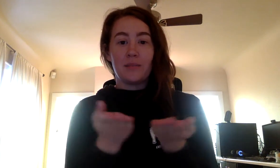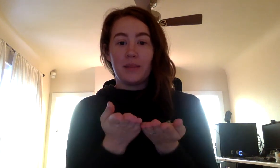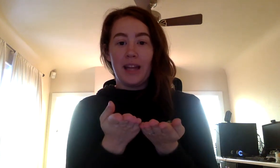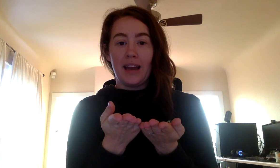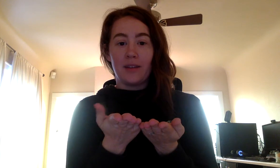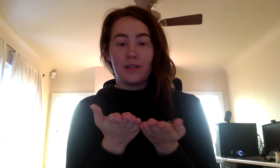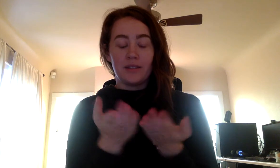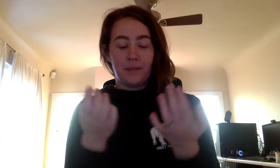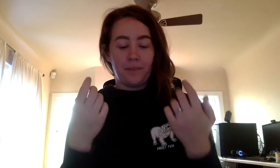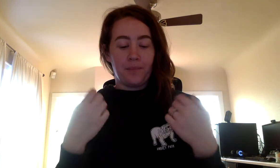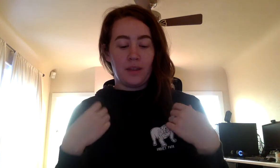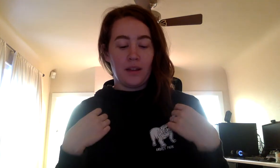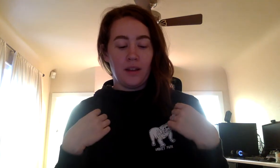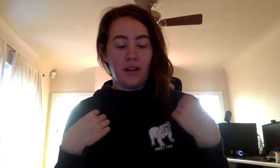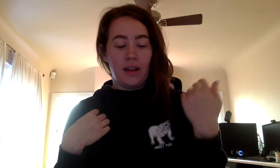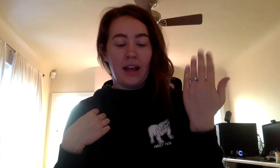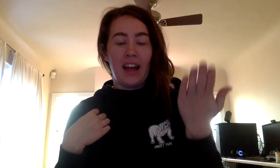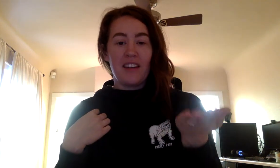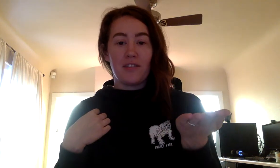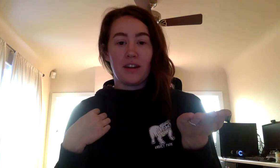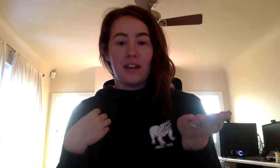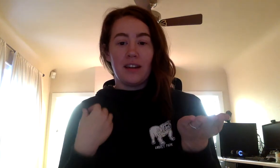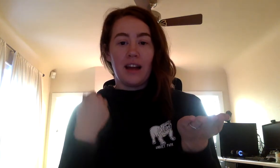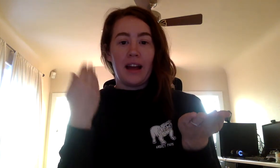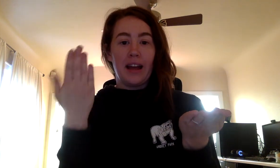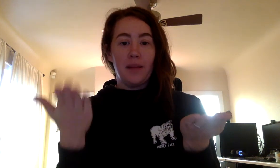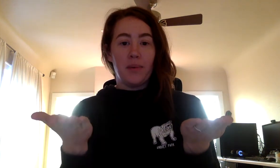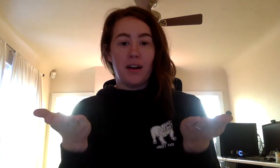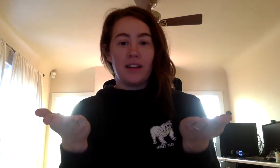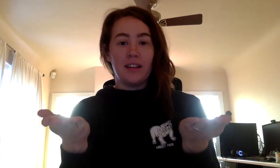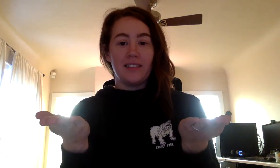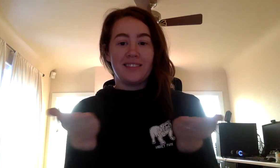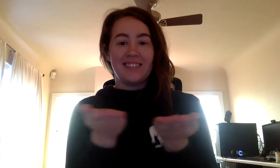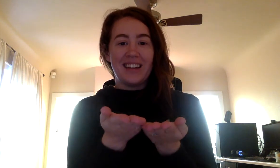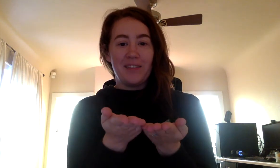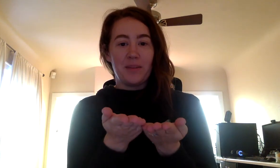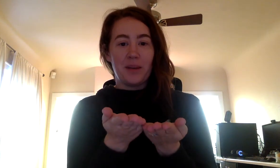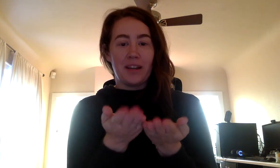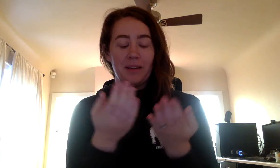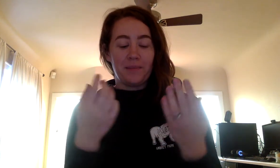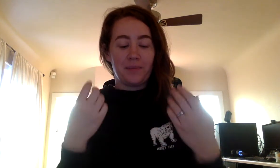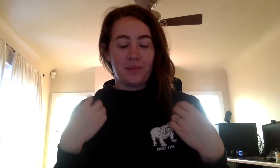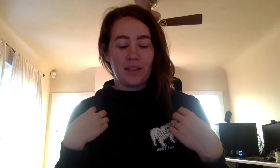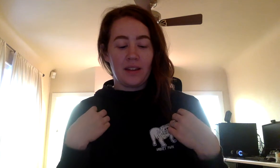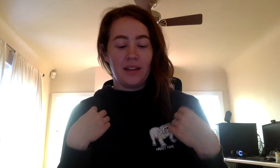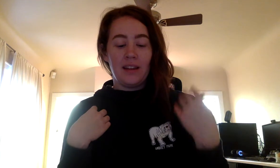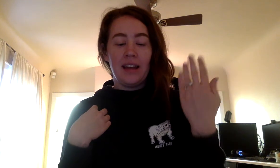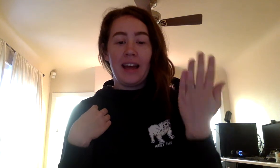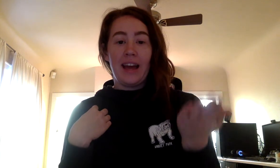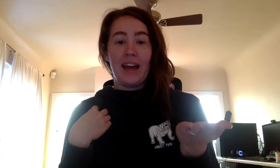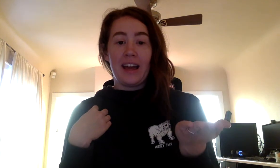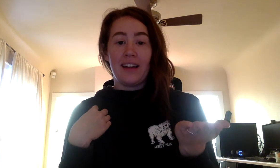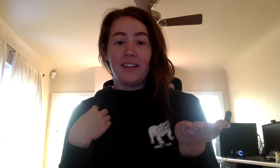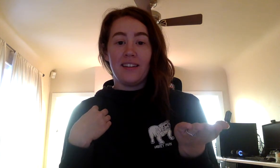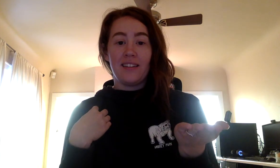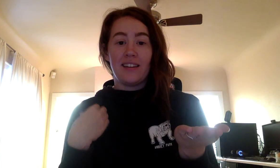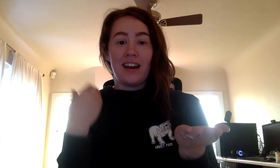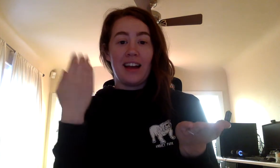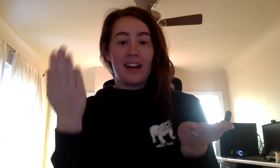Playhouse. Every. Every. add body. Everybody. Head. I